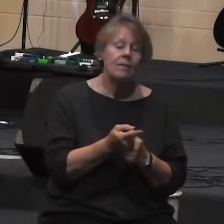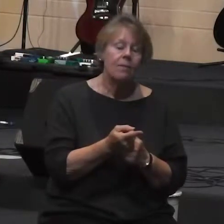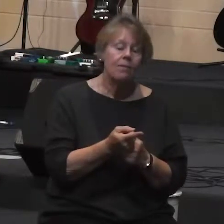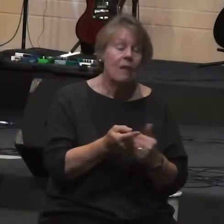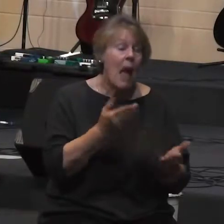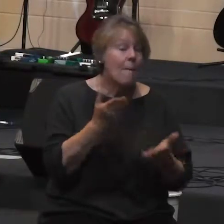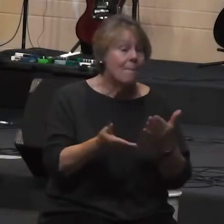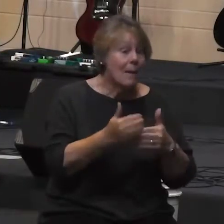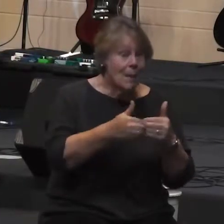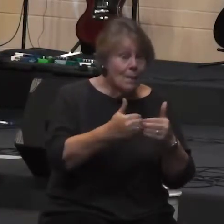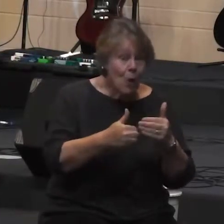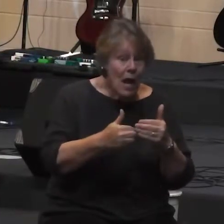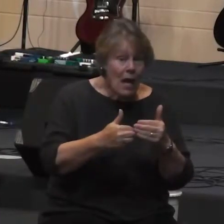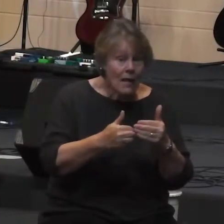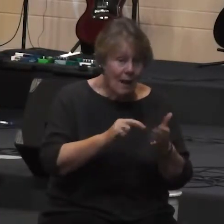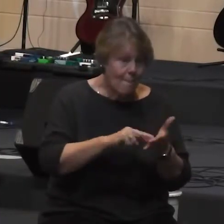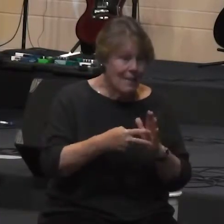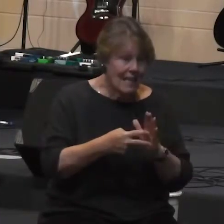means bread